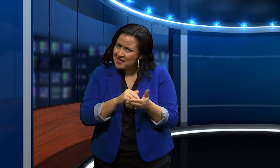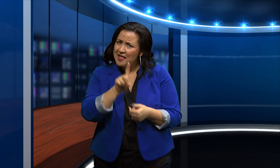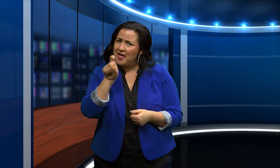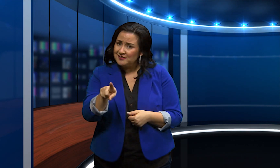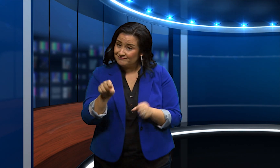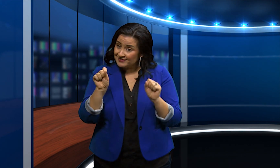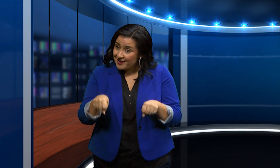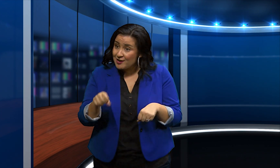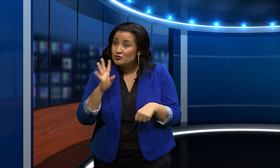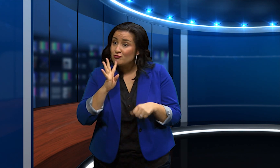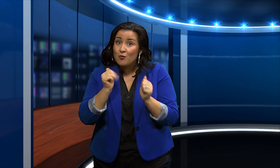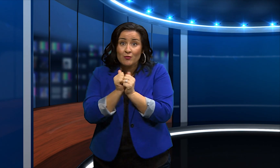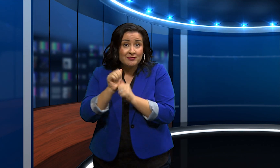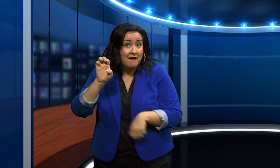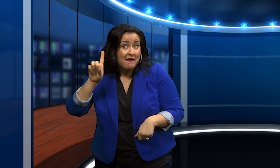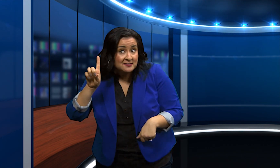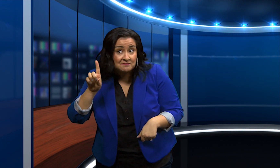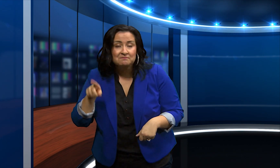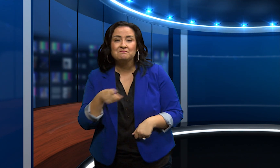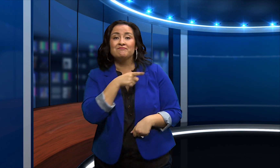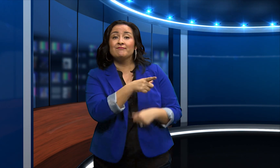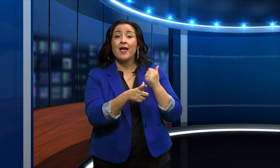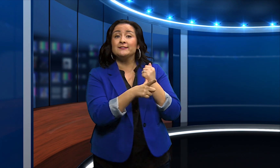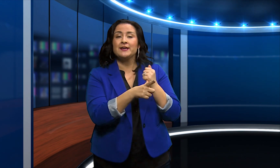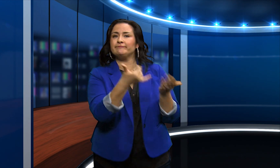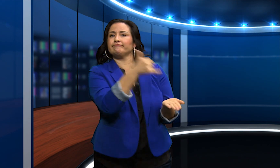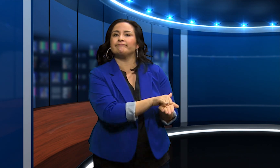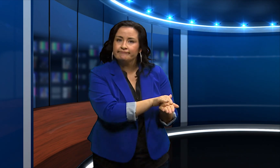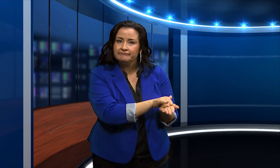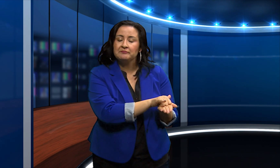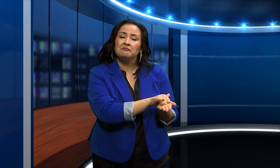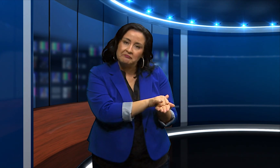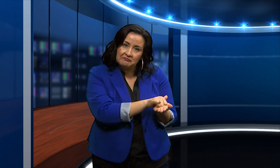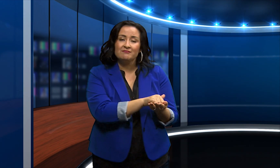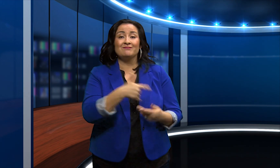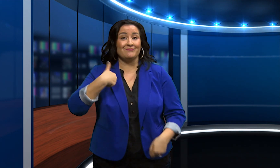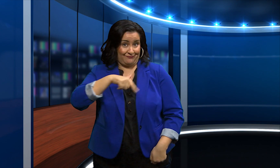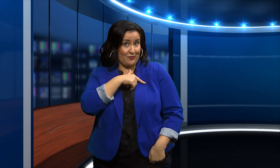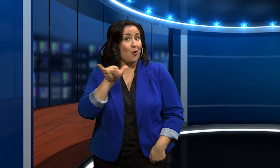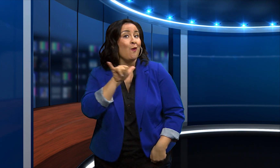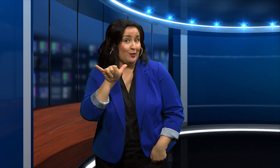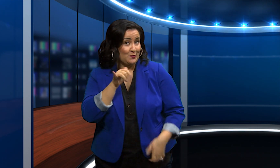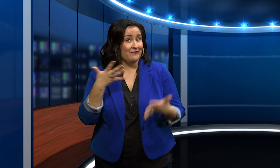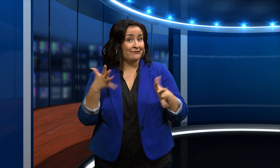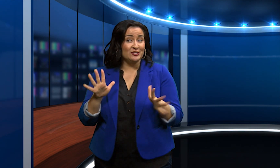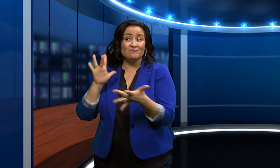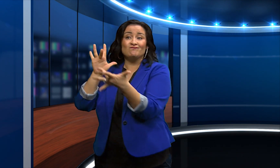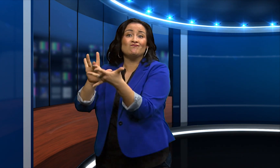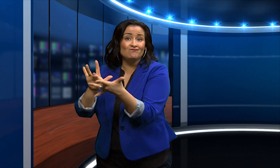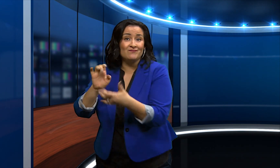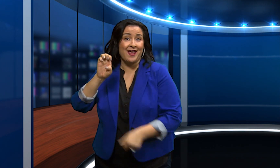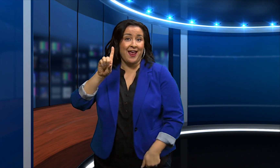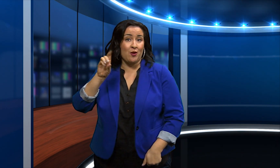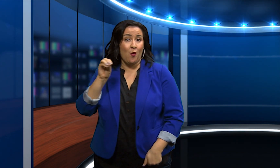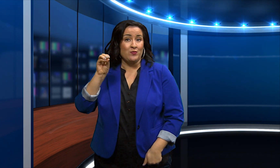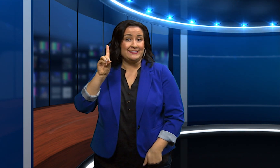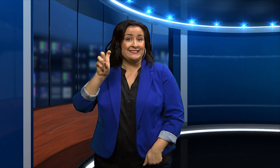video we saw and repeatedly asking to speak with Ed, she hung up on our staff. We also reached out to Ed